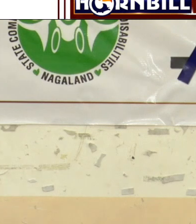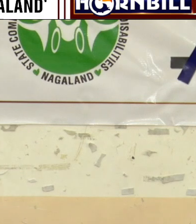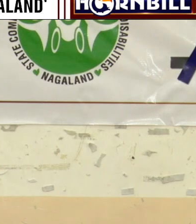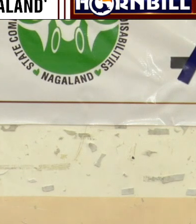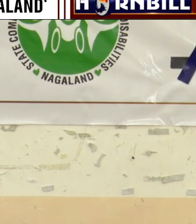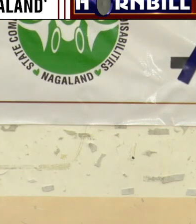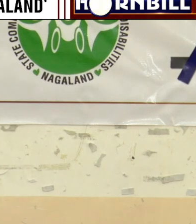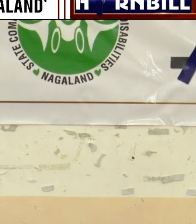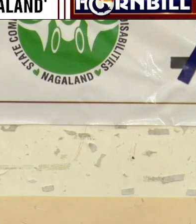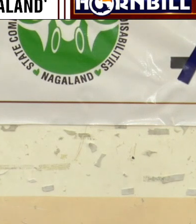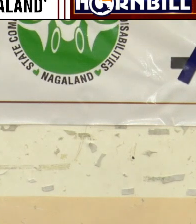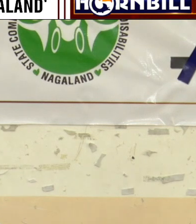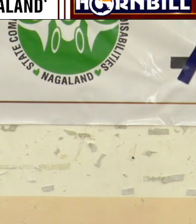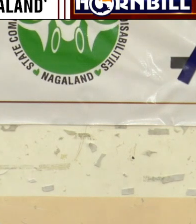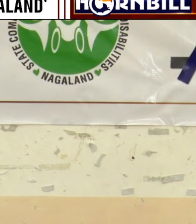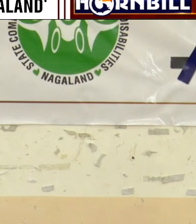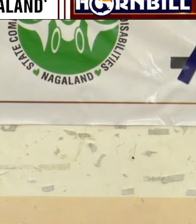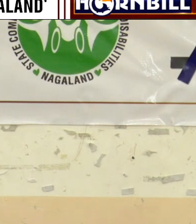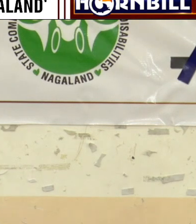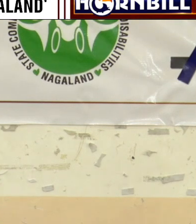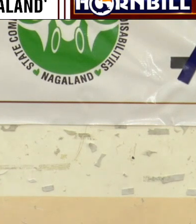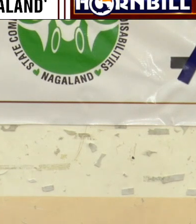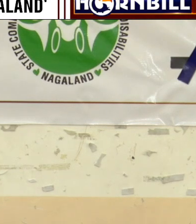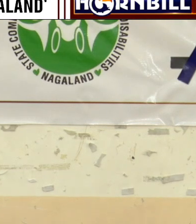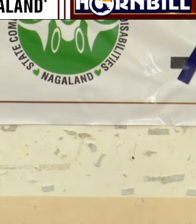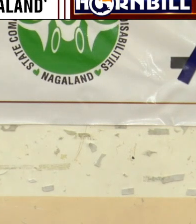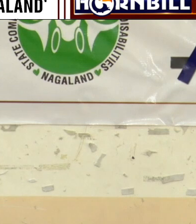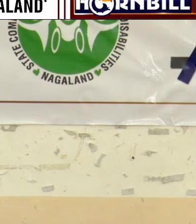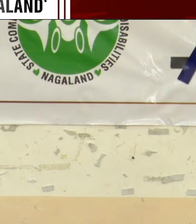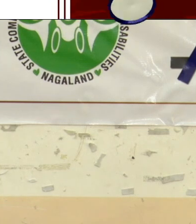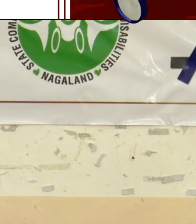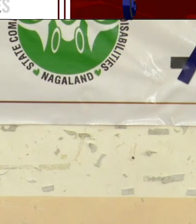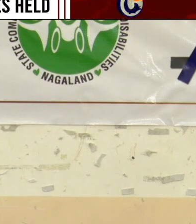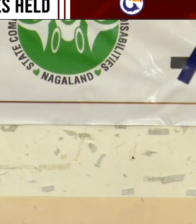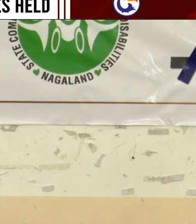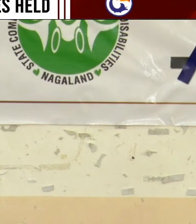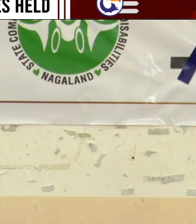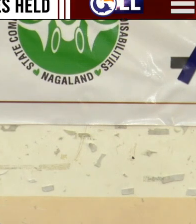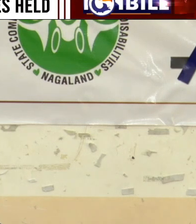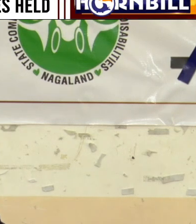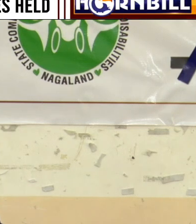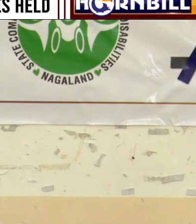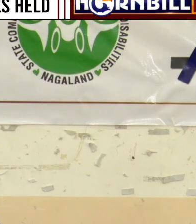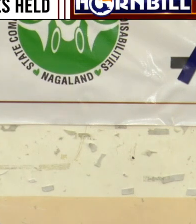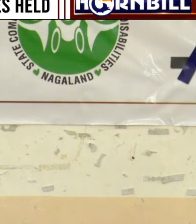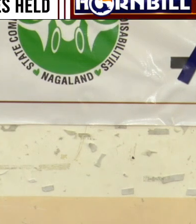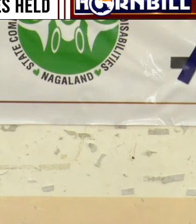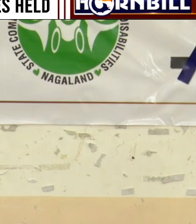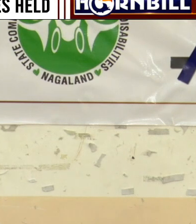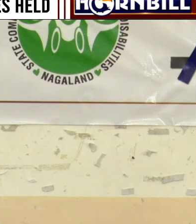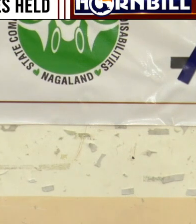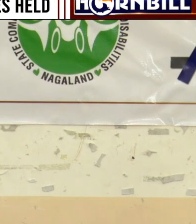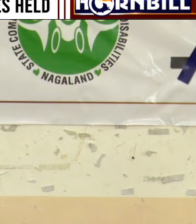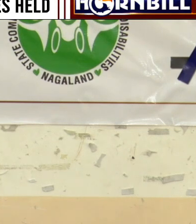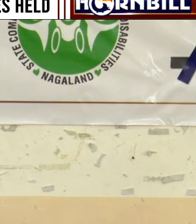opportunity and during the direct review session I will be looking forward to learn more from you so that